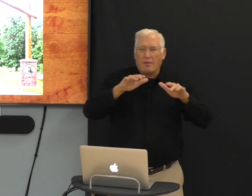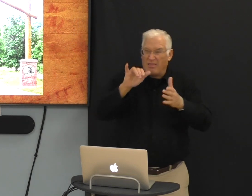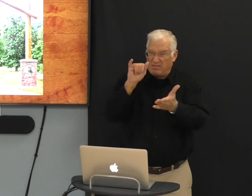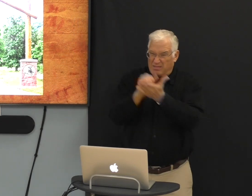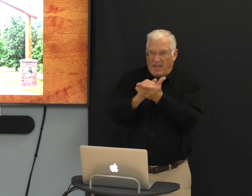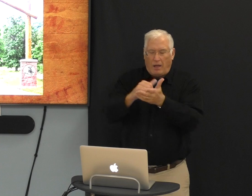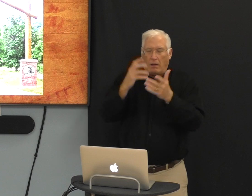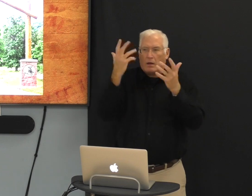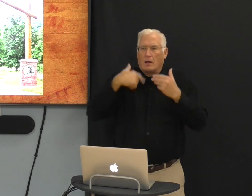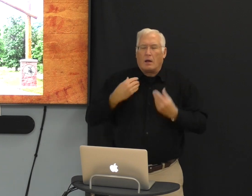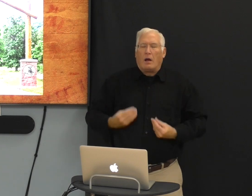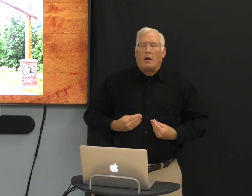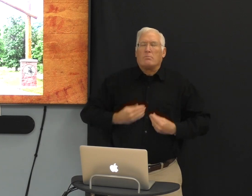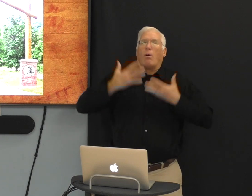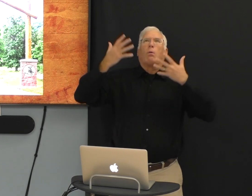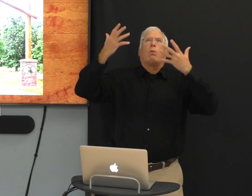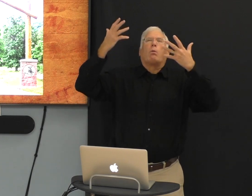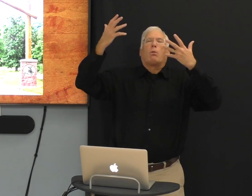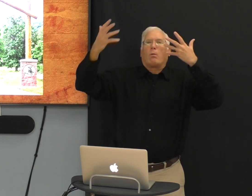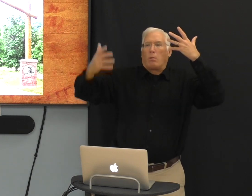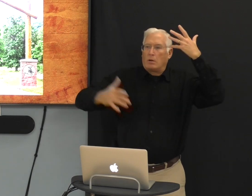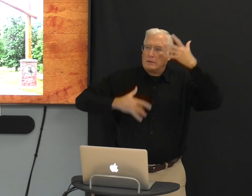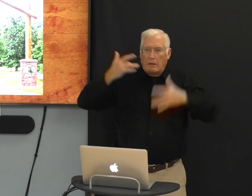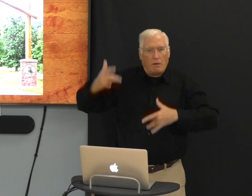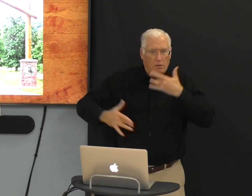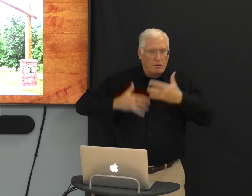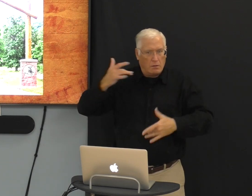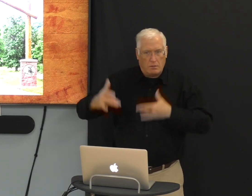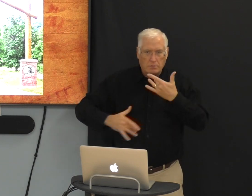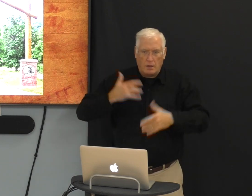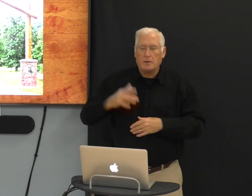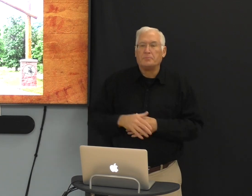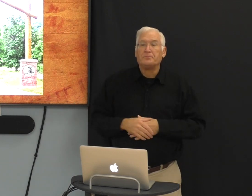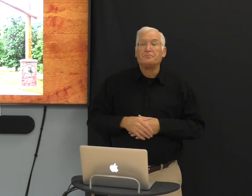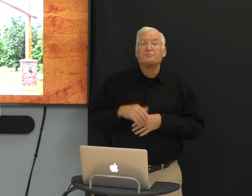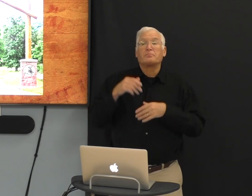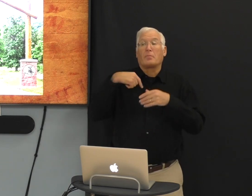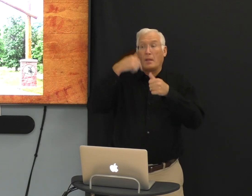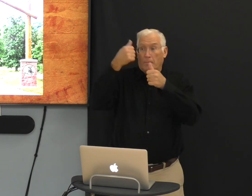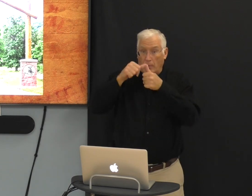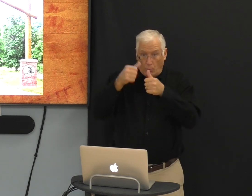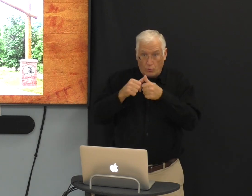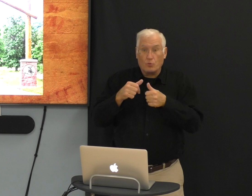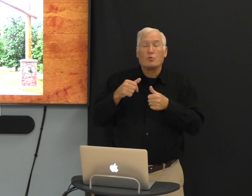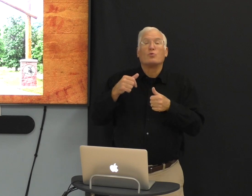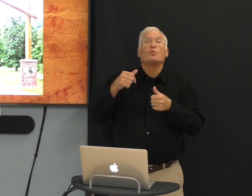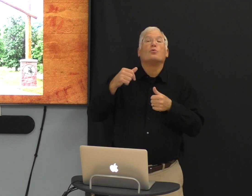my brother and sister. I was so inspired and so excited.